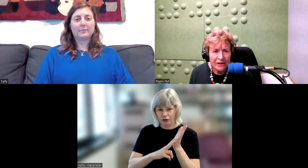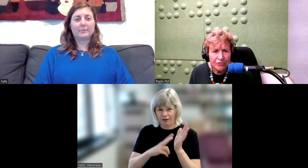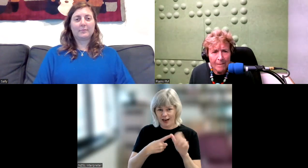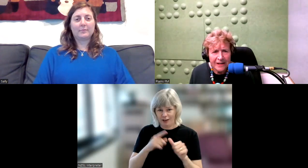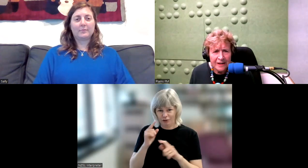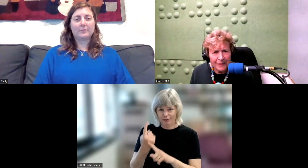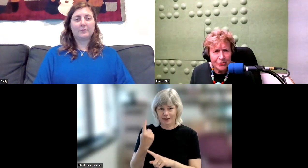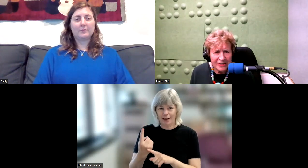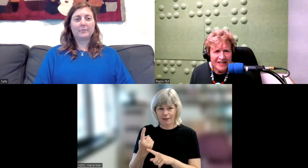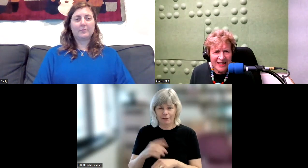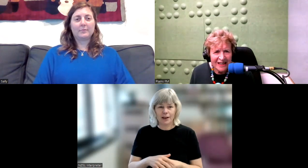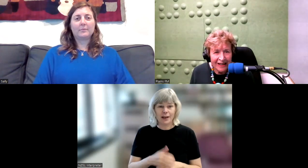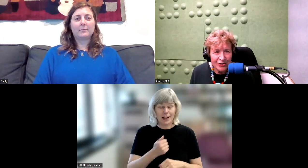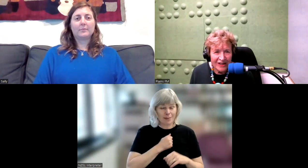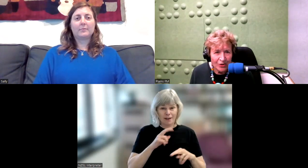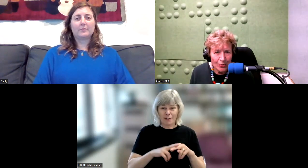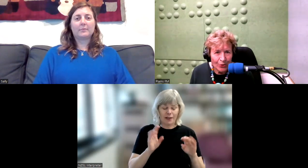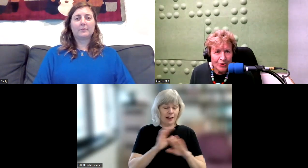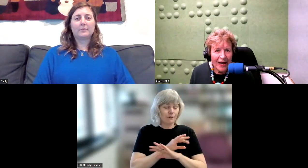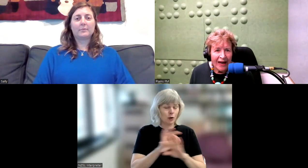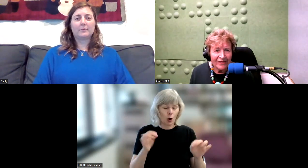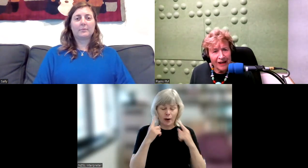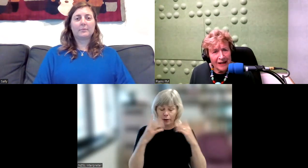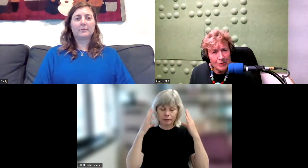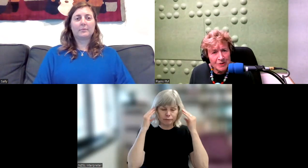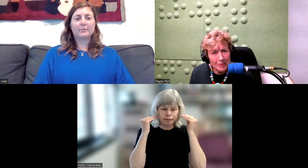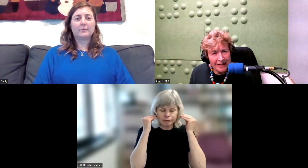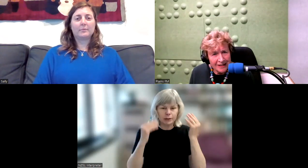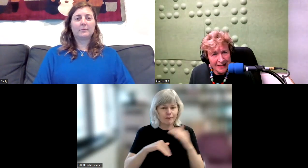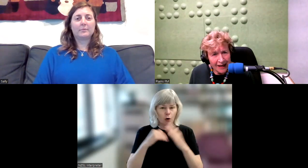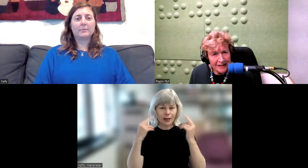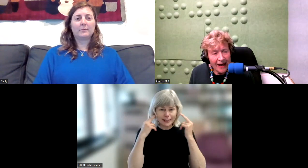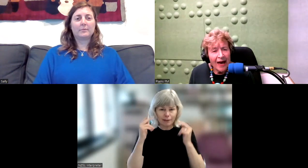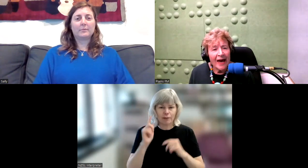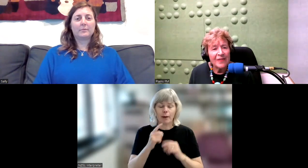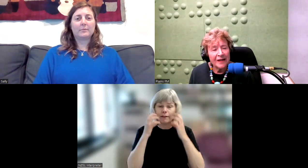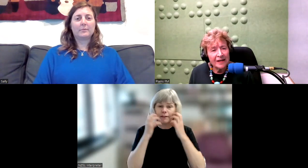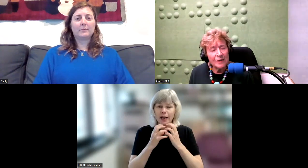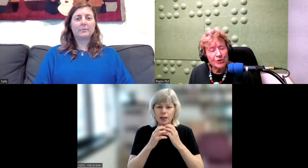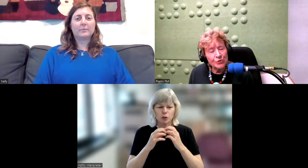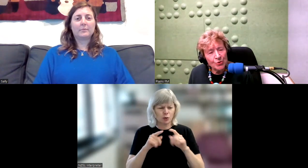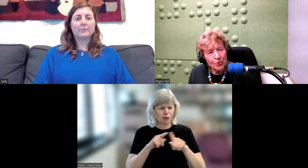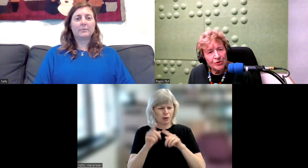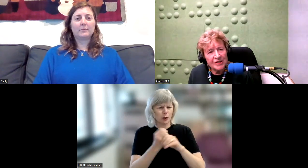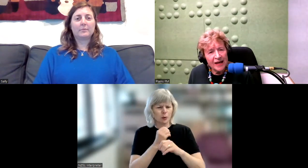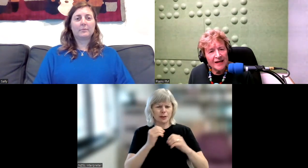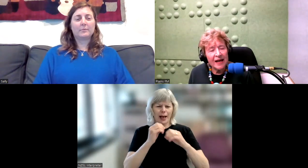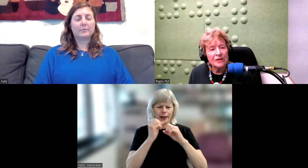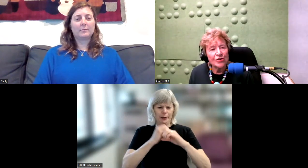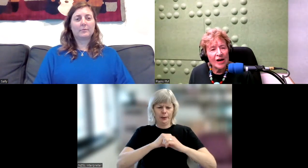trumpet put in his ear. He couldn't hear a word. And Van Ash would speak into that. And then he would talk to dad and try